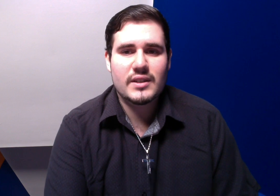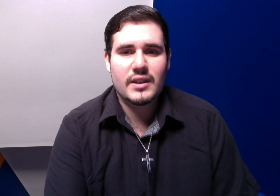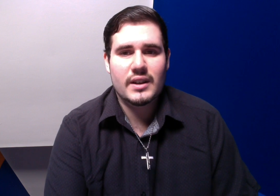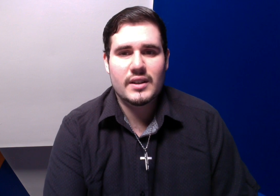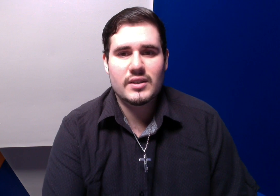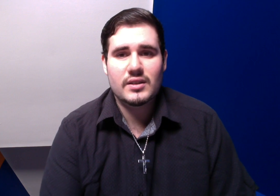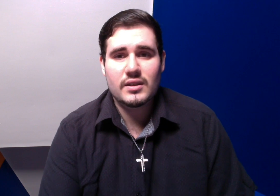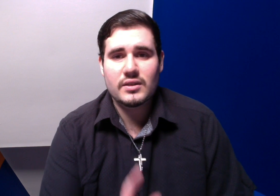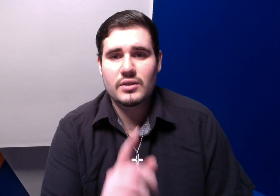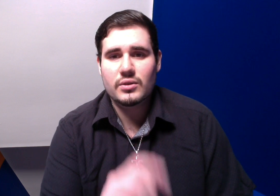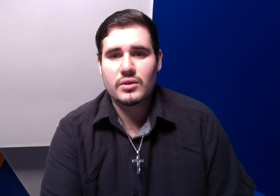day guys see you soon